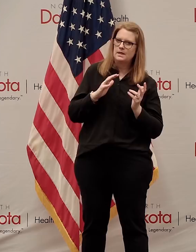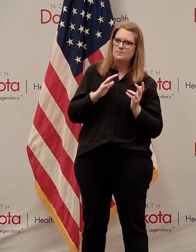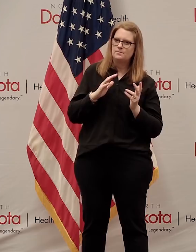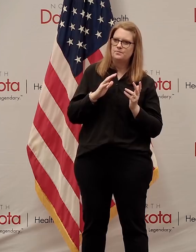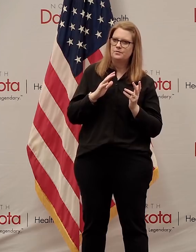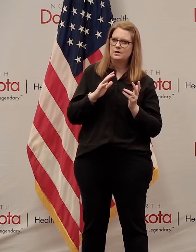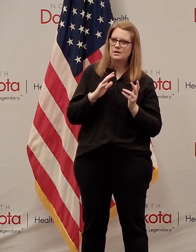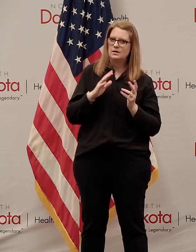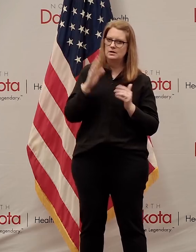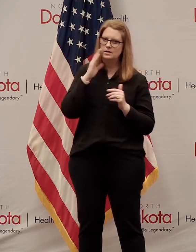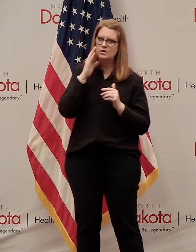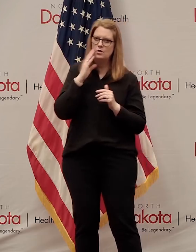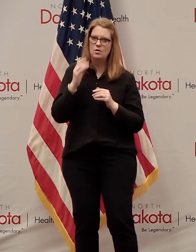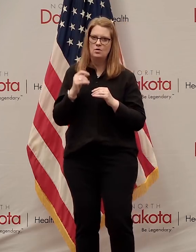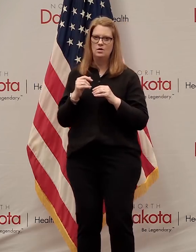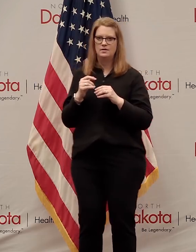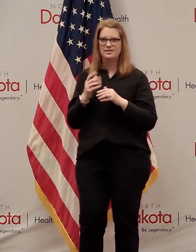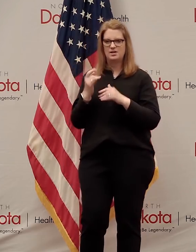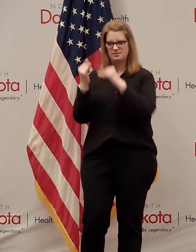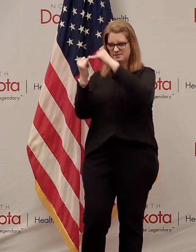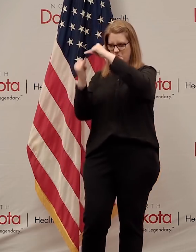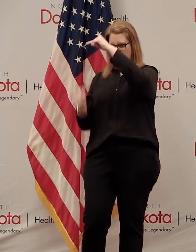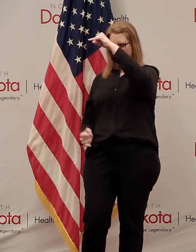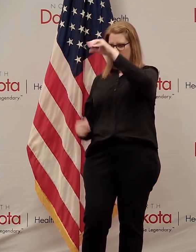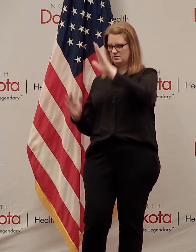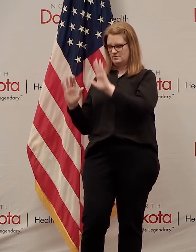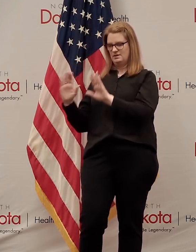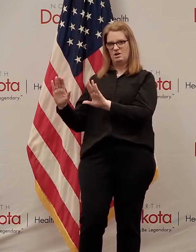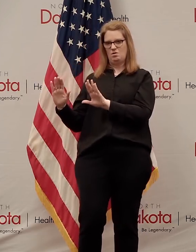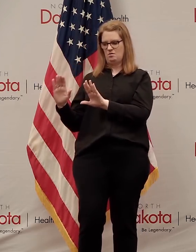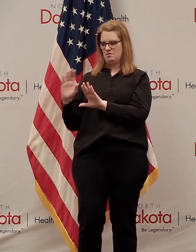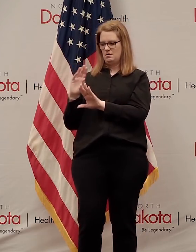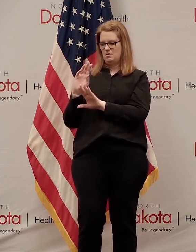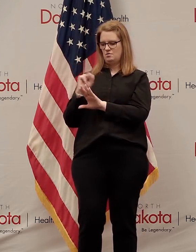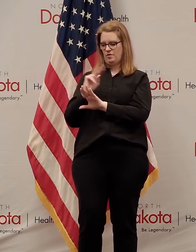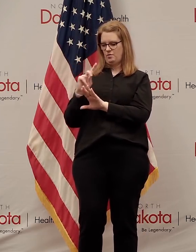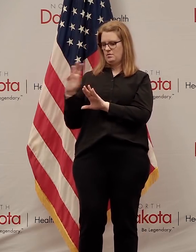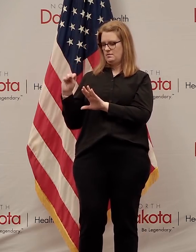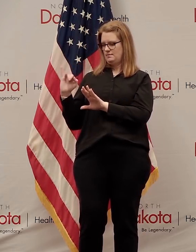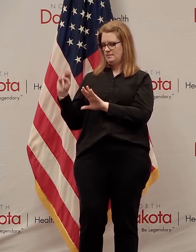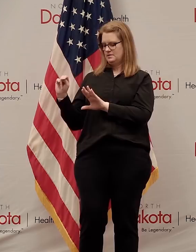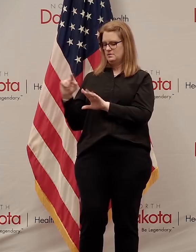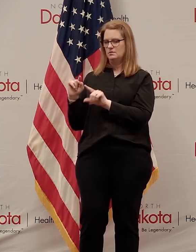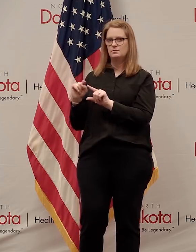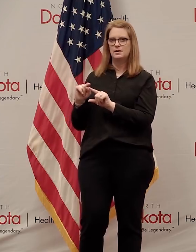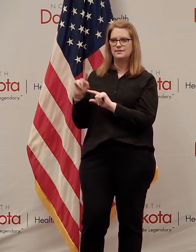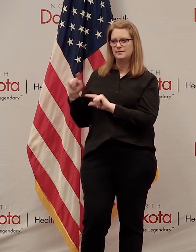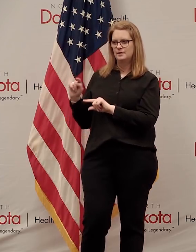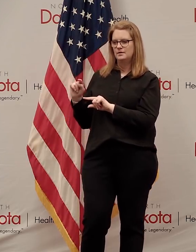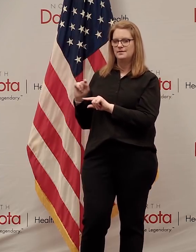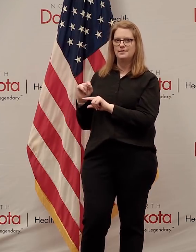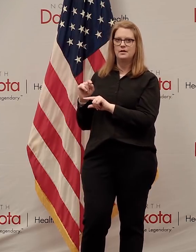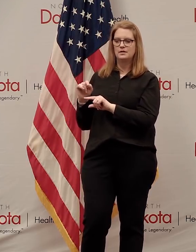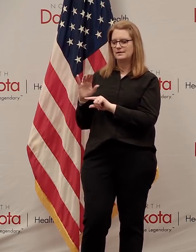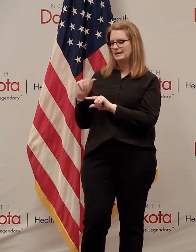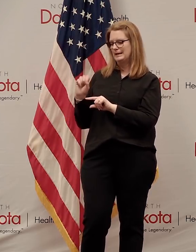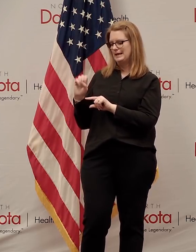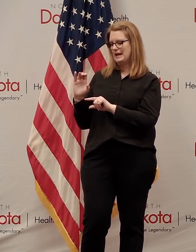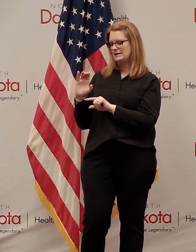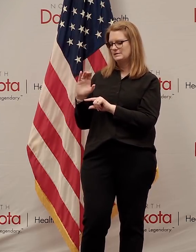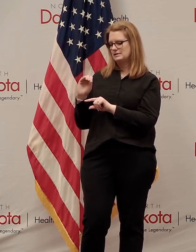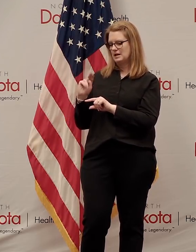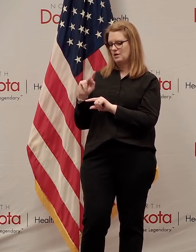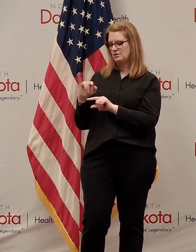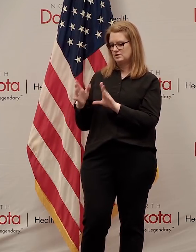borders, you know, represent a problem. I mean, you know, if we, if we said, hey, they're closed in, you know, they're closed. Cass County is